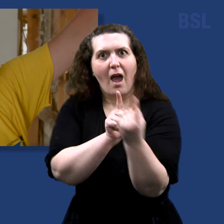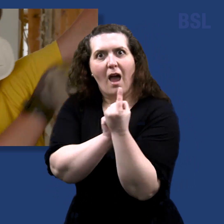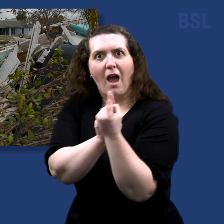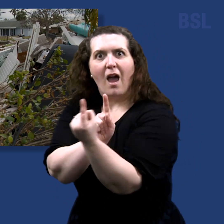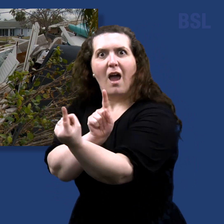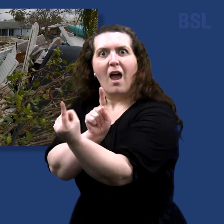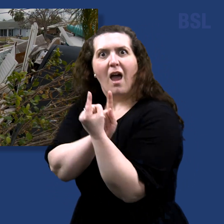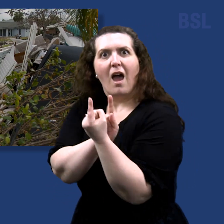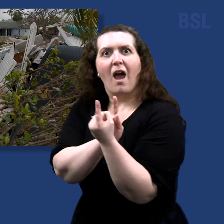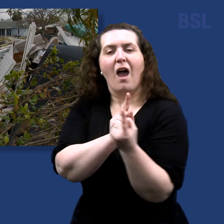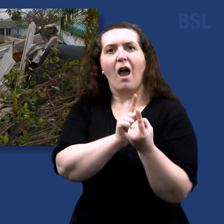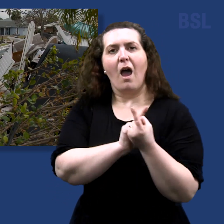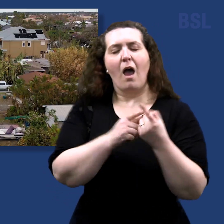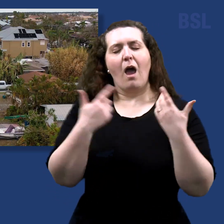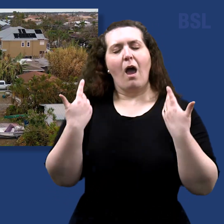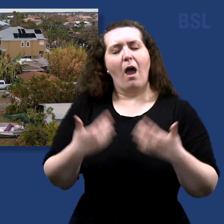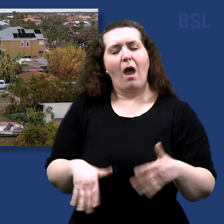going to help this community heal.